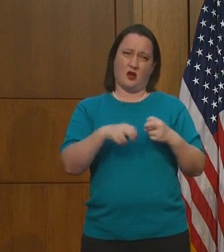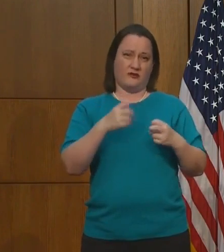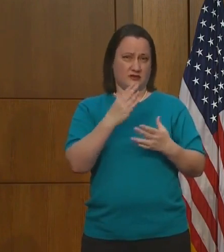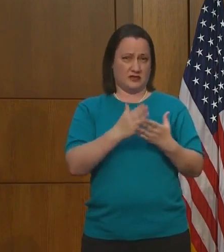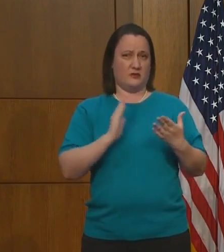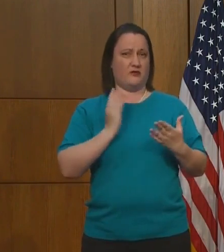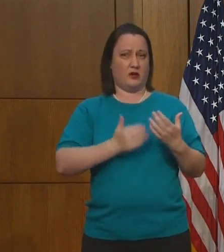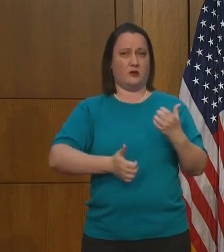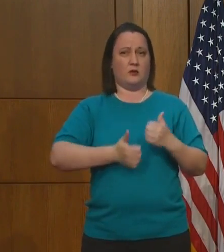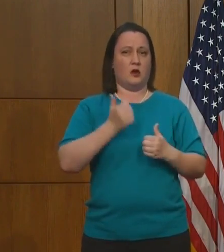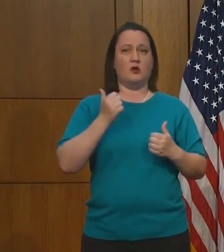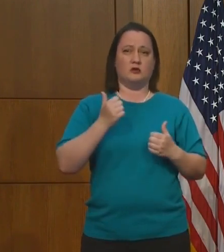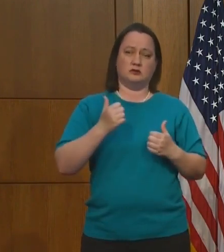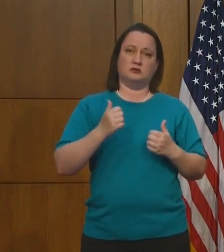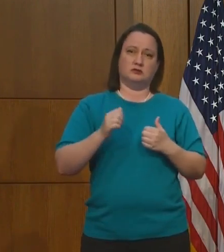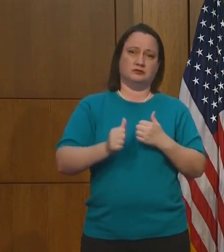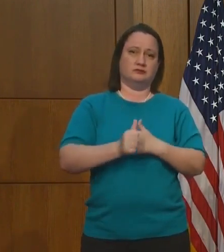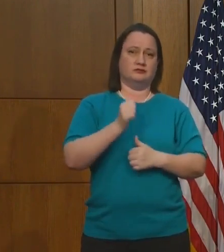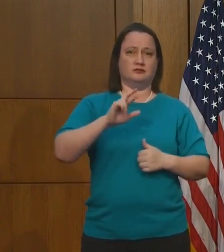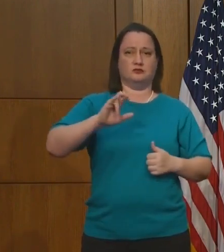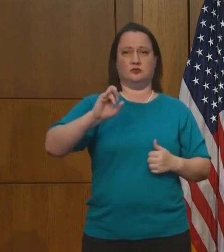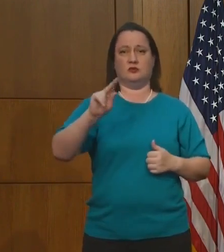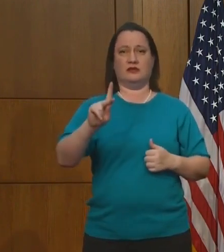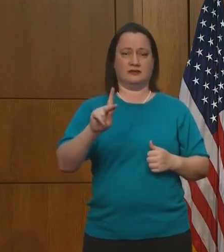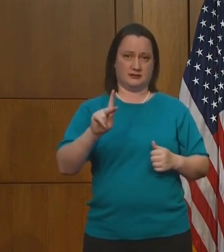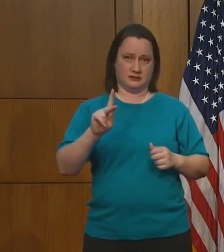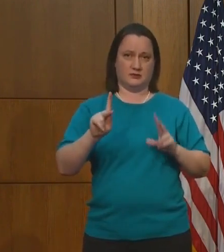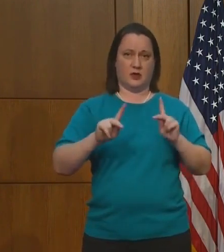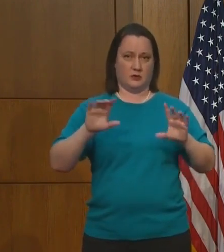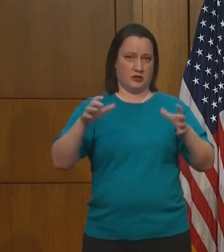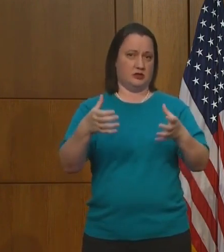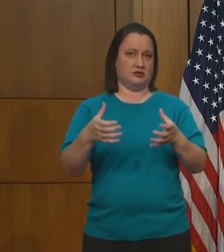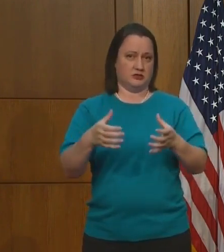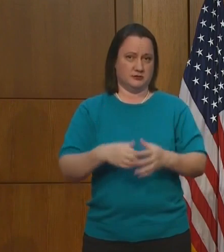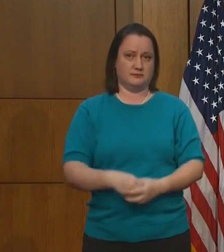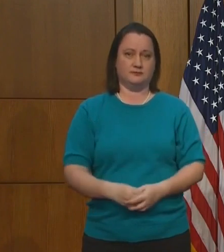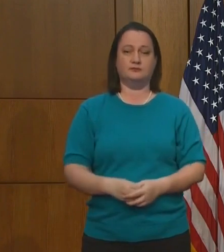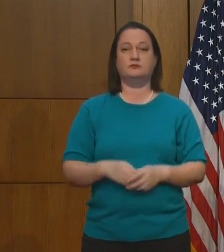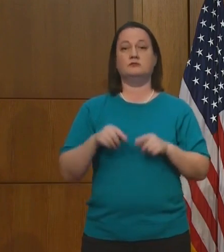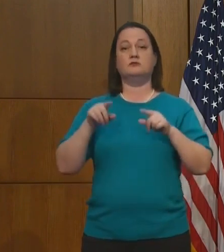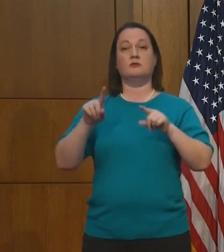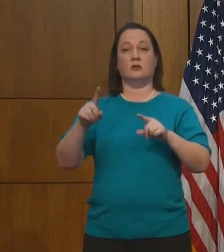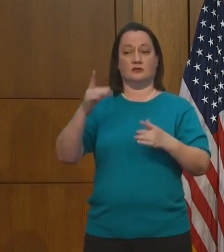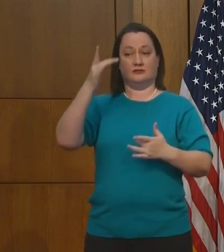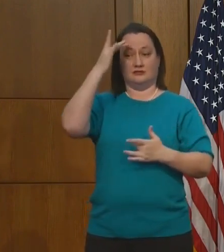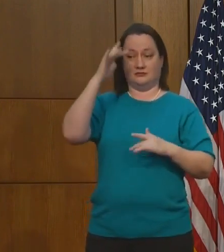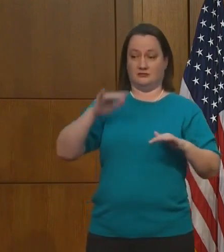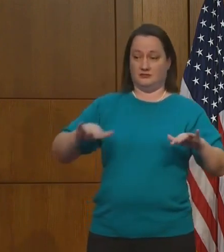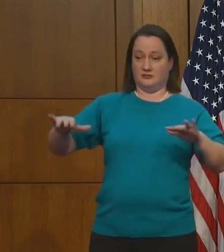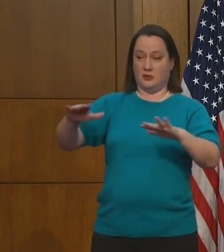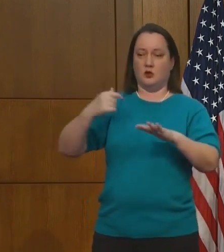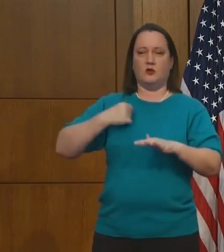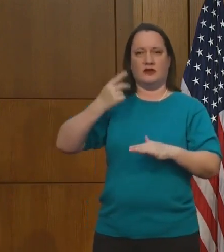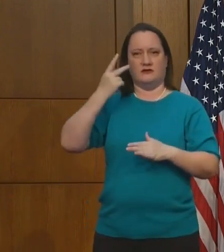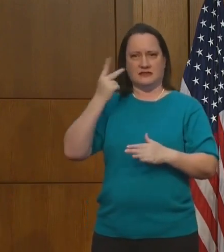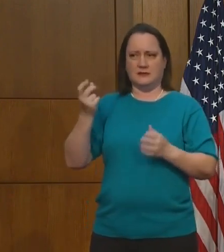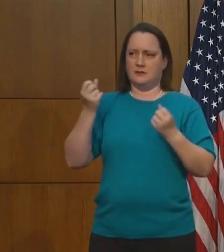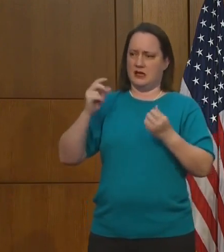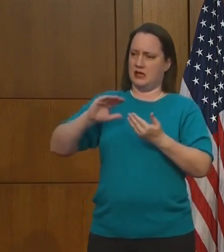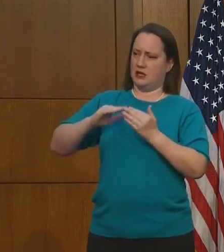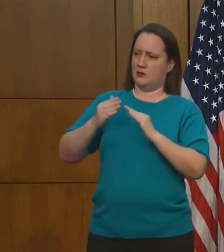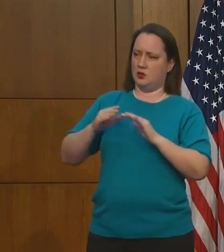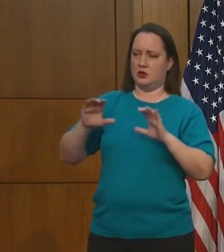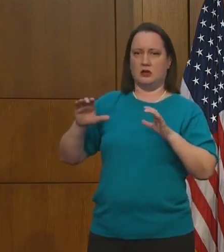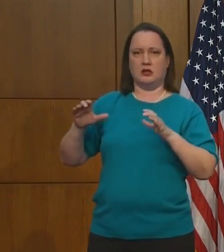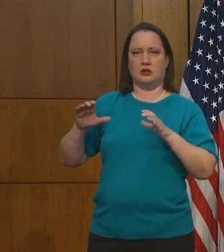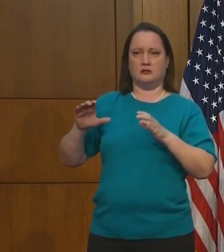some of our most vulnerable populations. Throughout this pandemic, we've seen community groups step up to help out. And